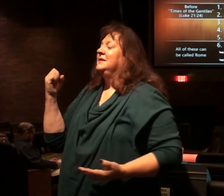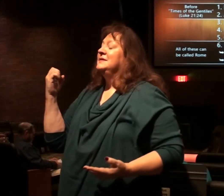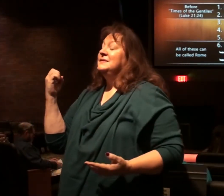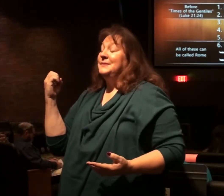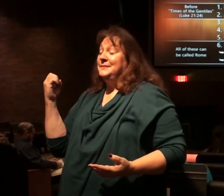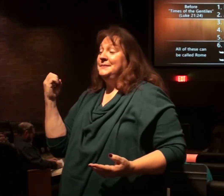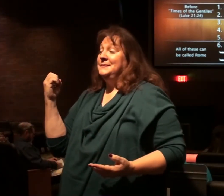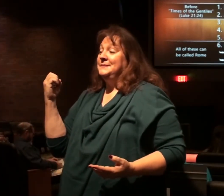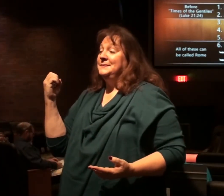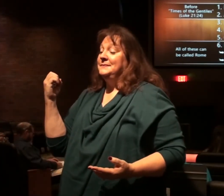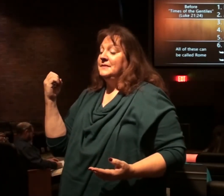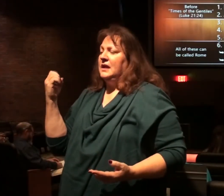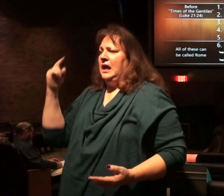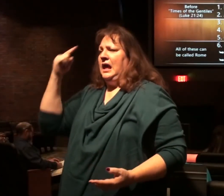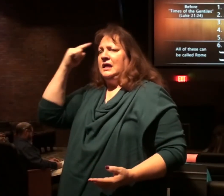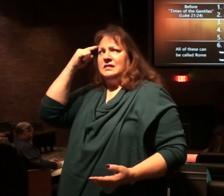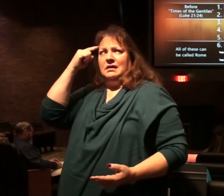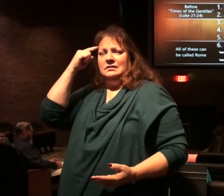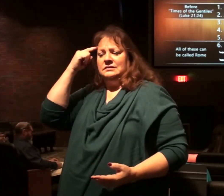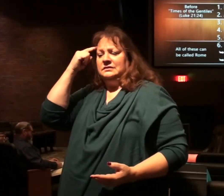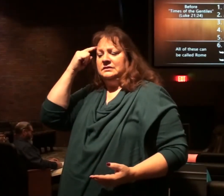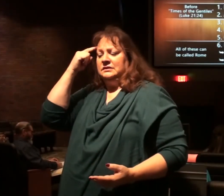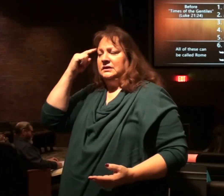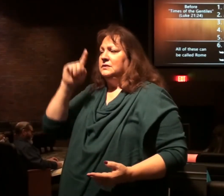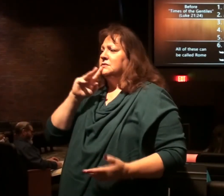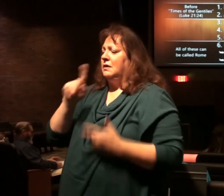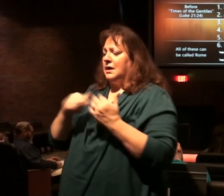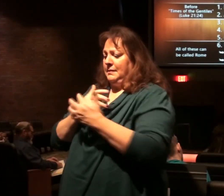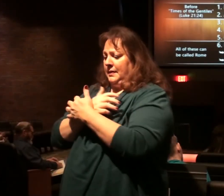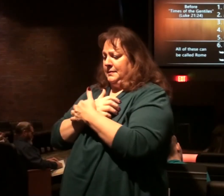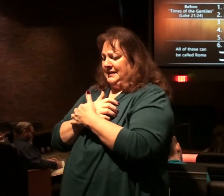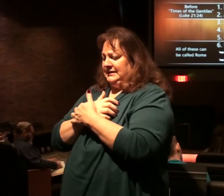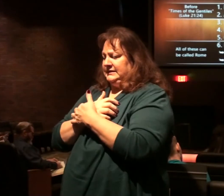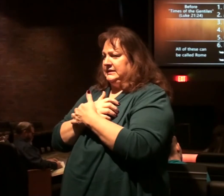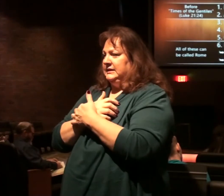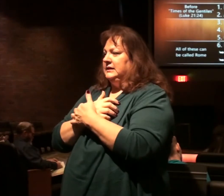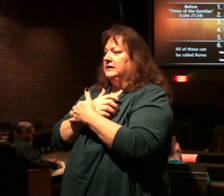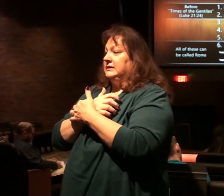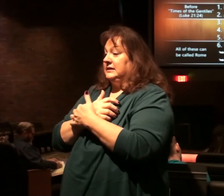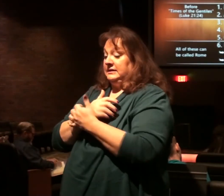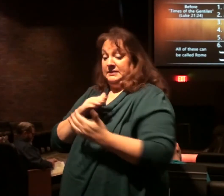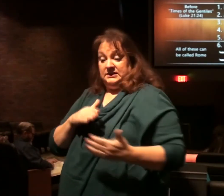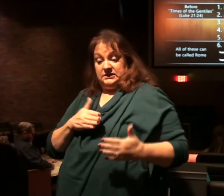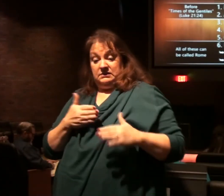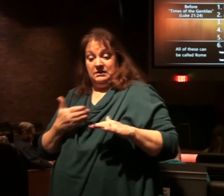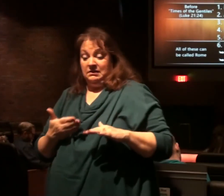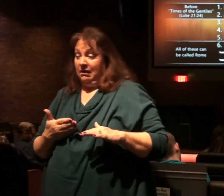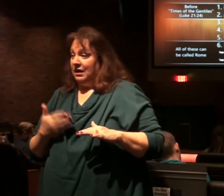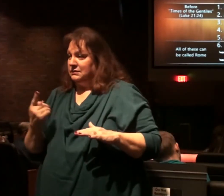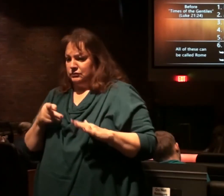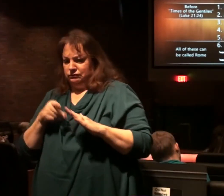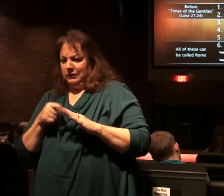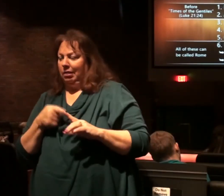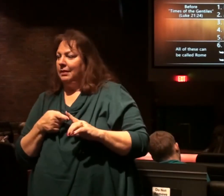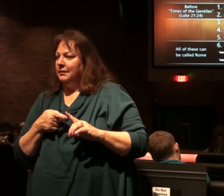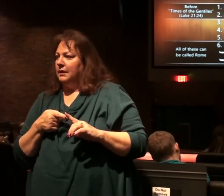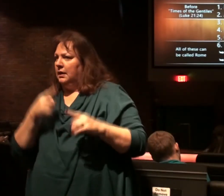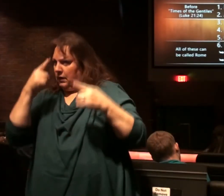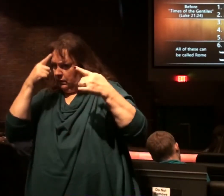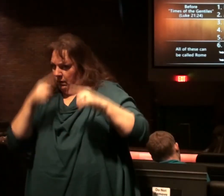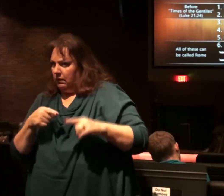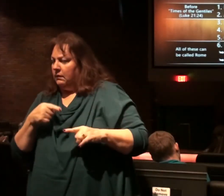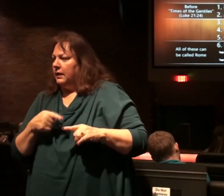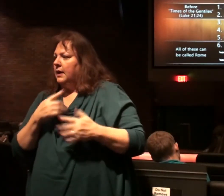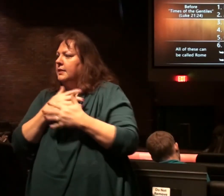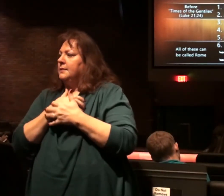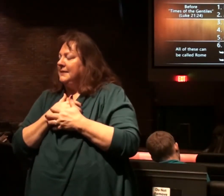I thought we were going to talk about the beast because the beast is going to get killed. of course everybody agrees on what